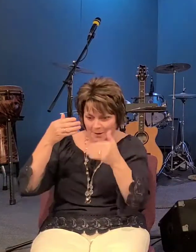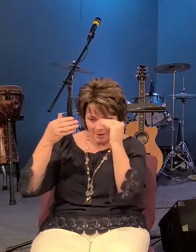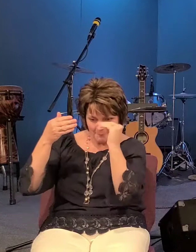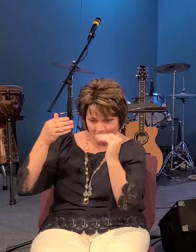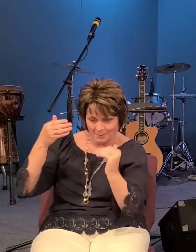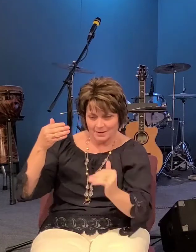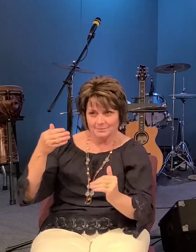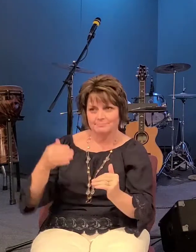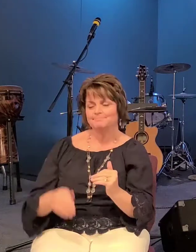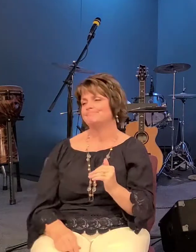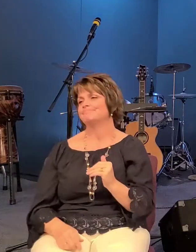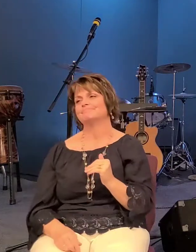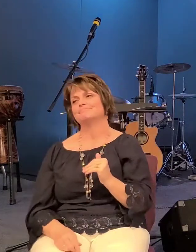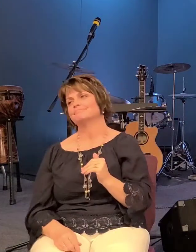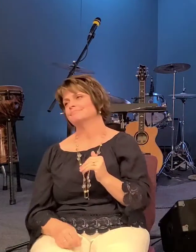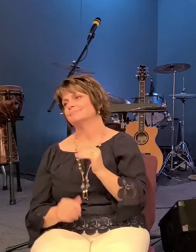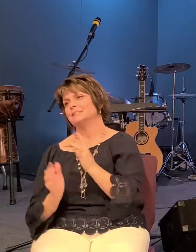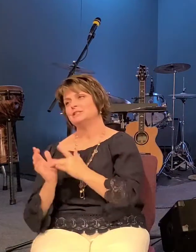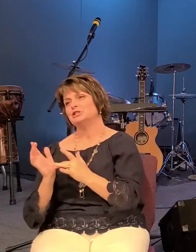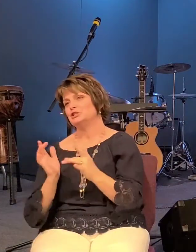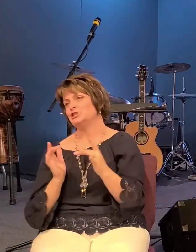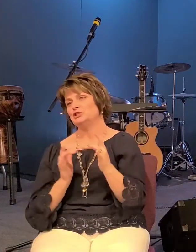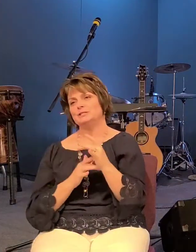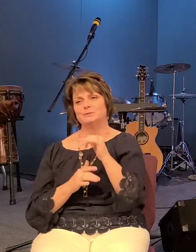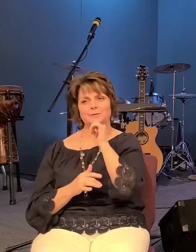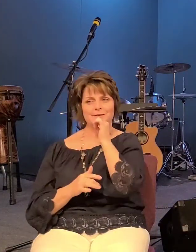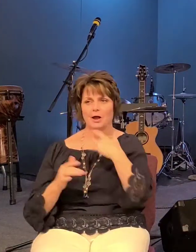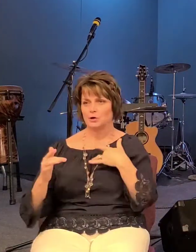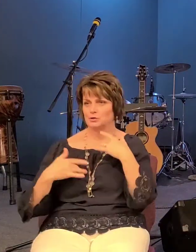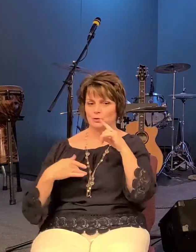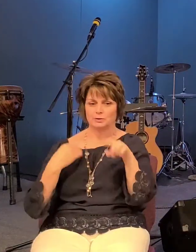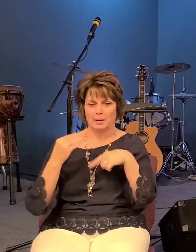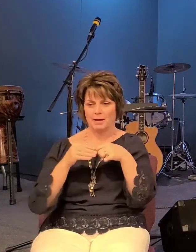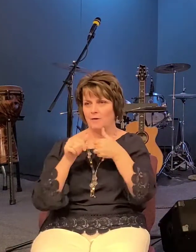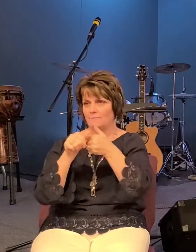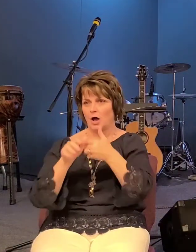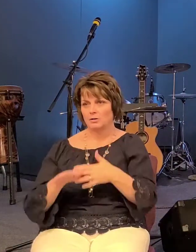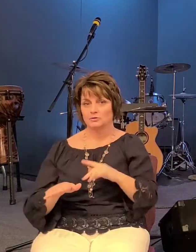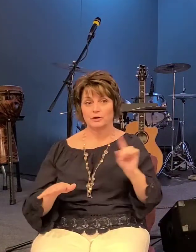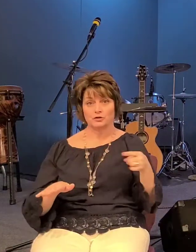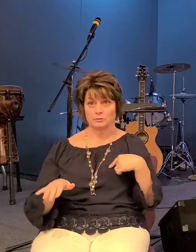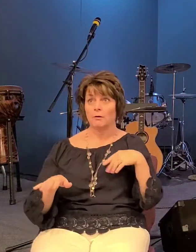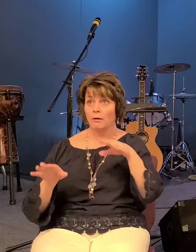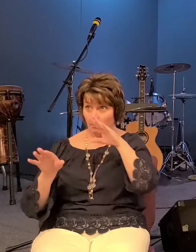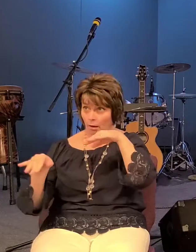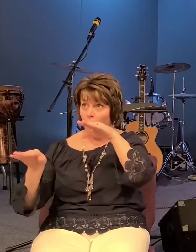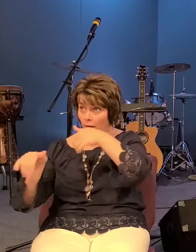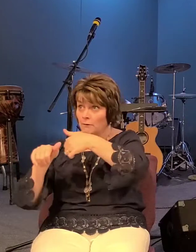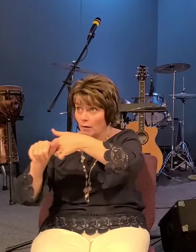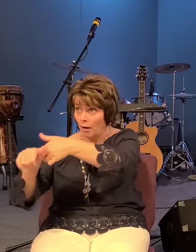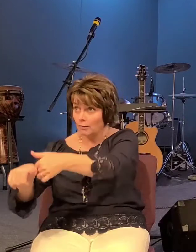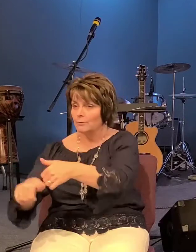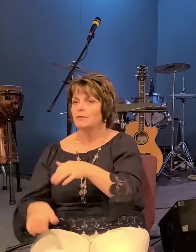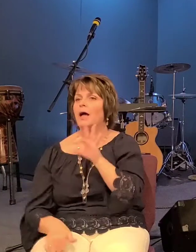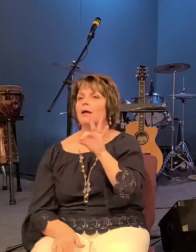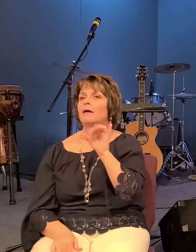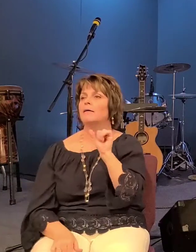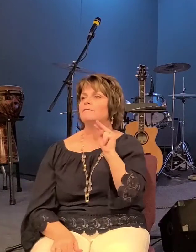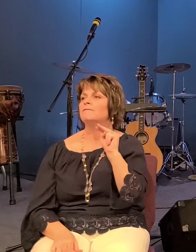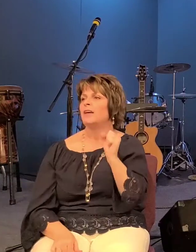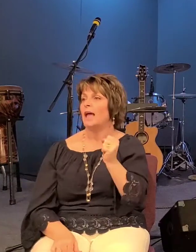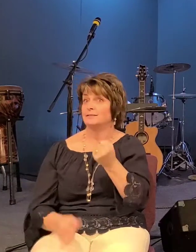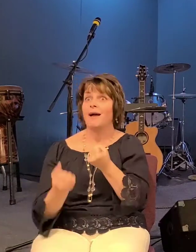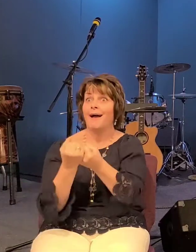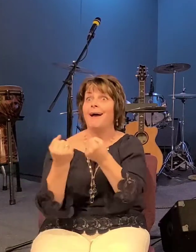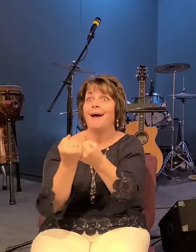jesus wasn't concerned about followers who just followed that were fans he wanted